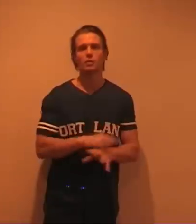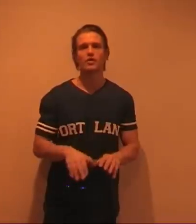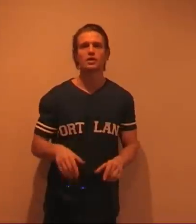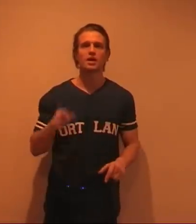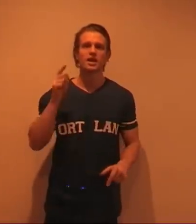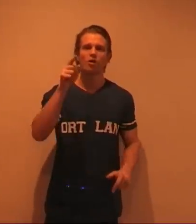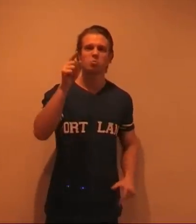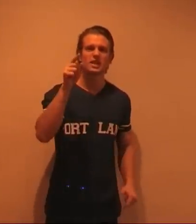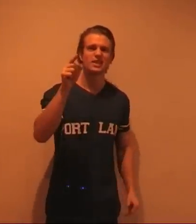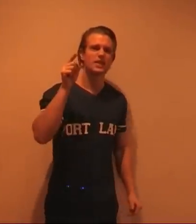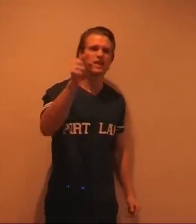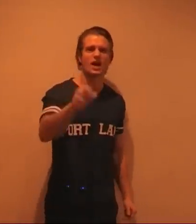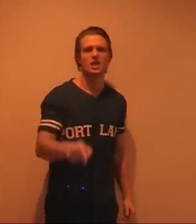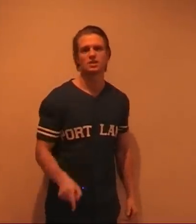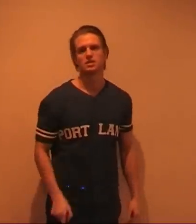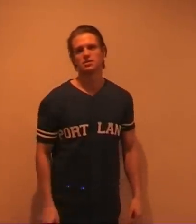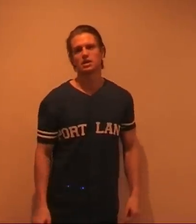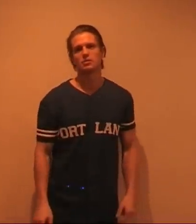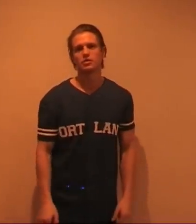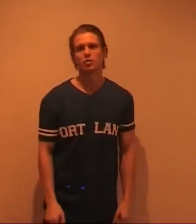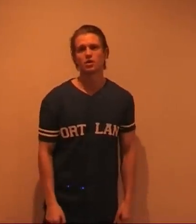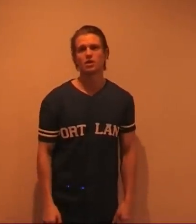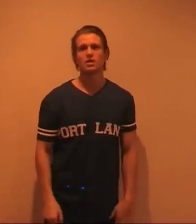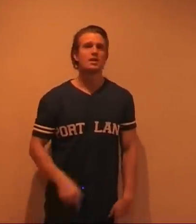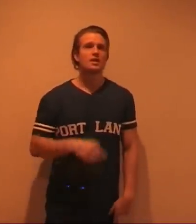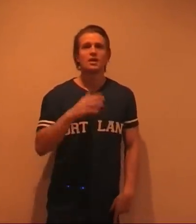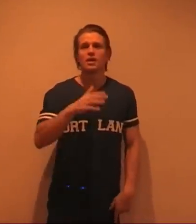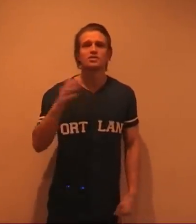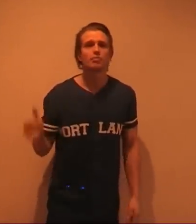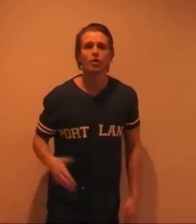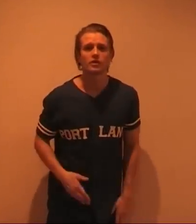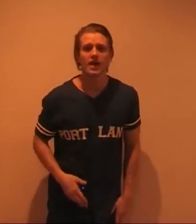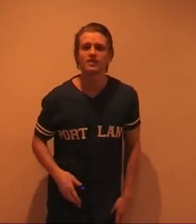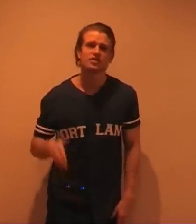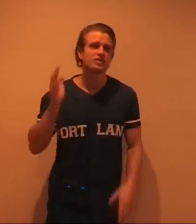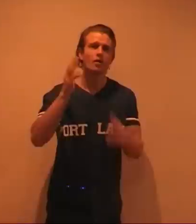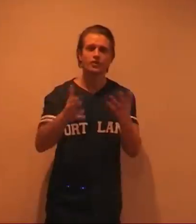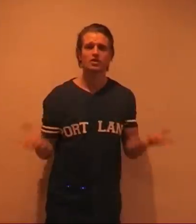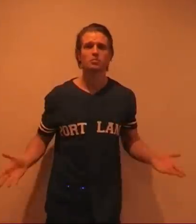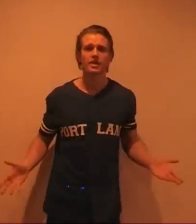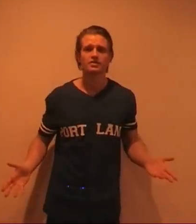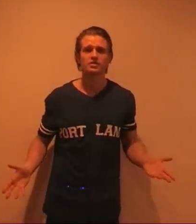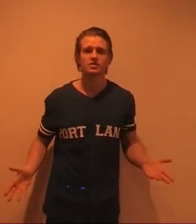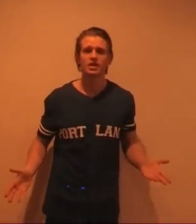weathered and like an old piece of a lever. Right. When you're older. A sub point of that is stay off the sunbeds. Yeah.